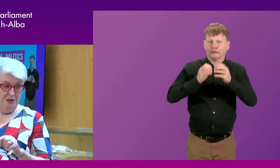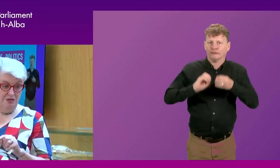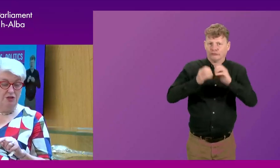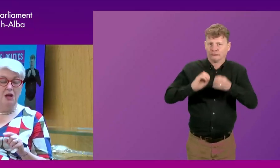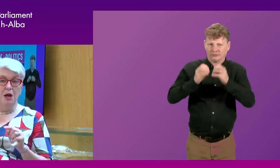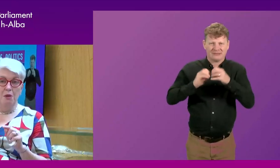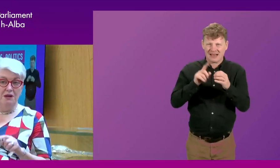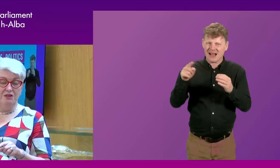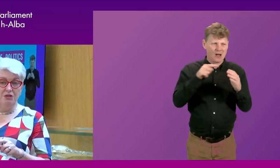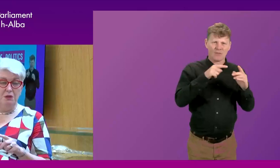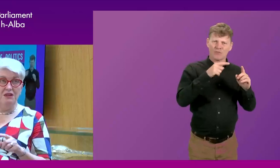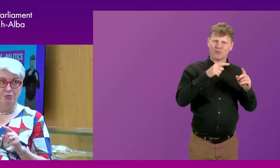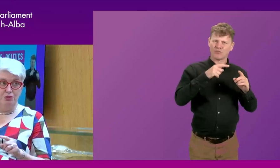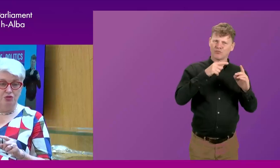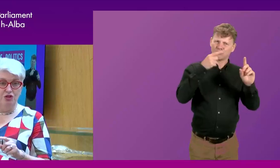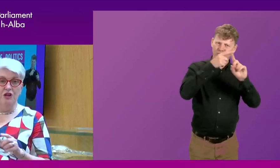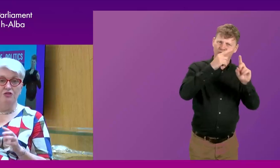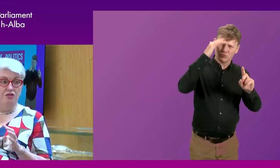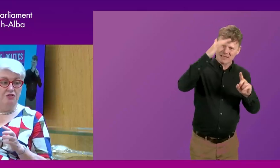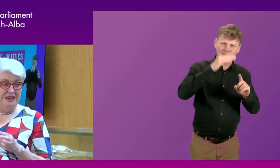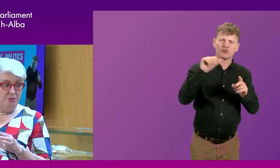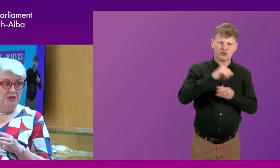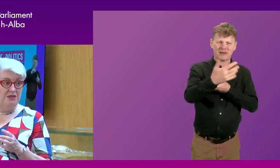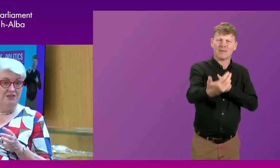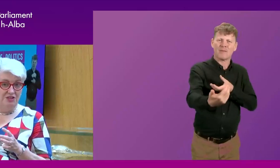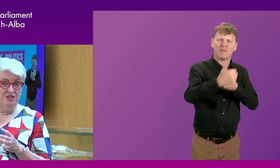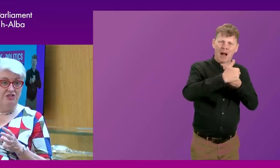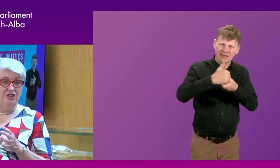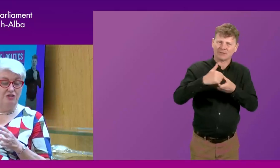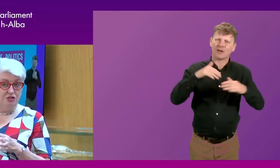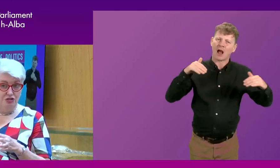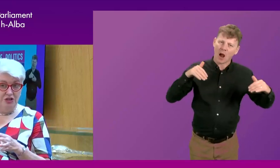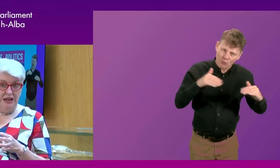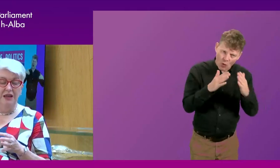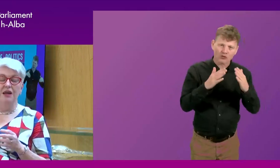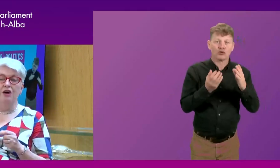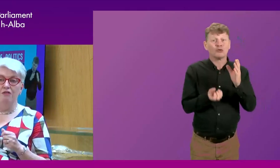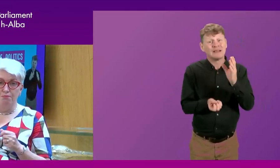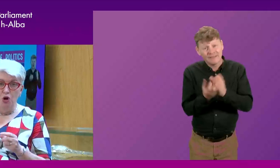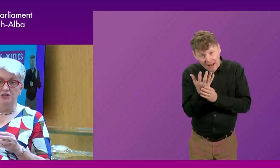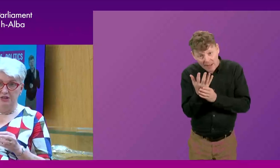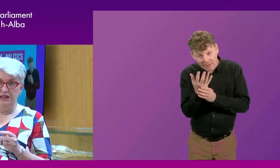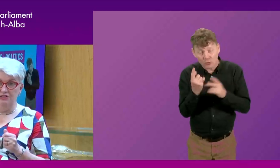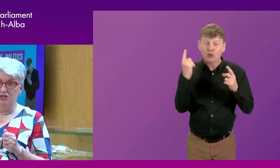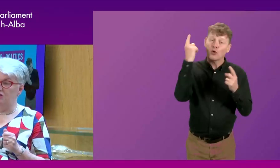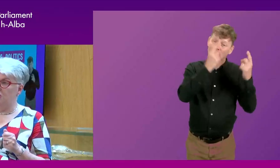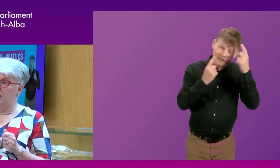talks about a participative approach to the development, consideration, and scrutiny of policy and legislation.